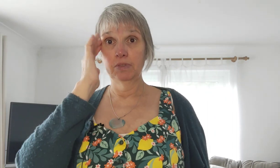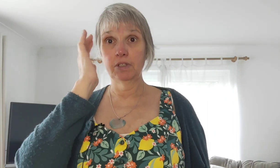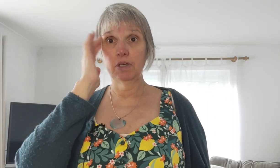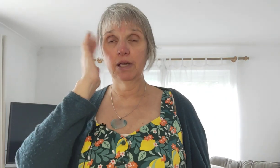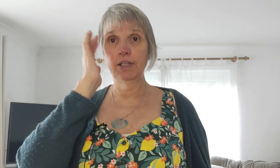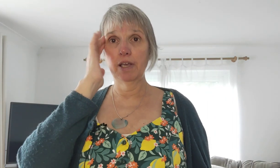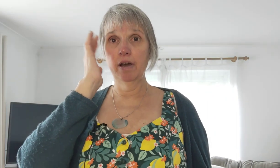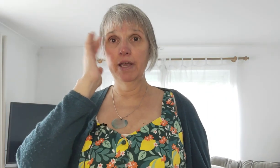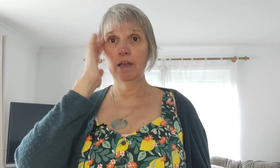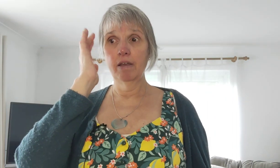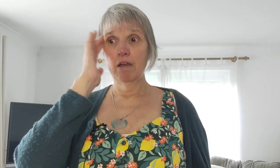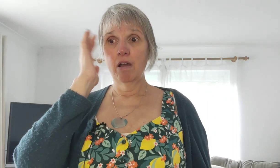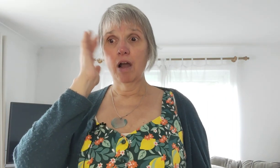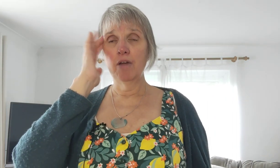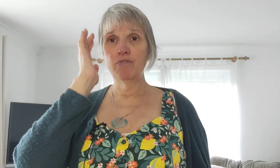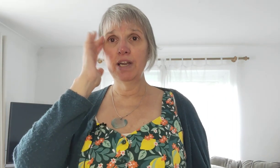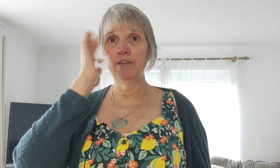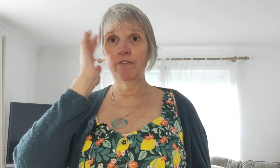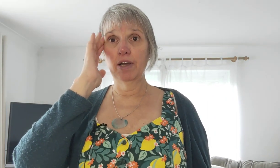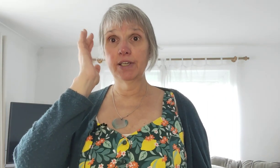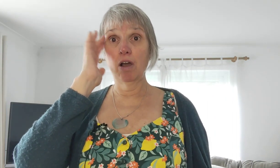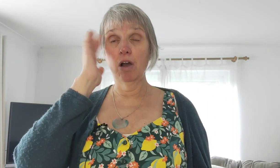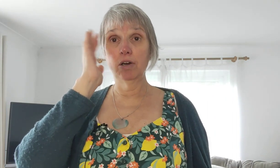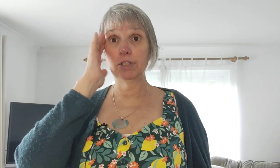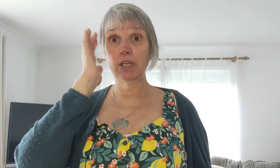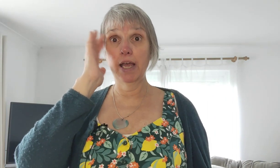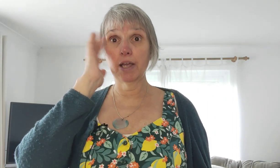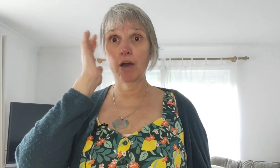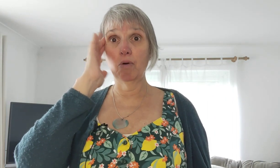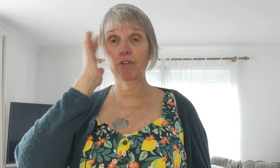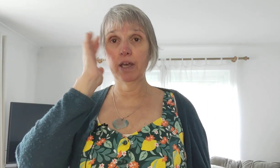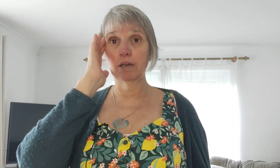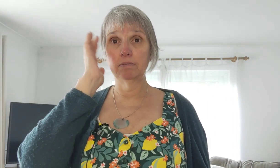side of the eye i really find it hard to let go of it